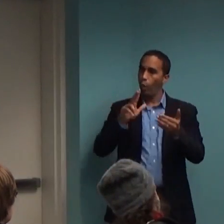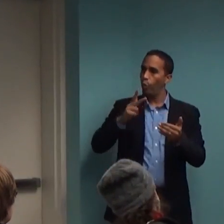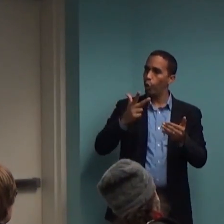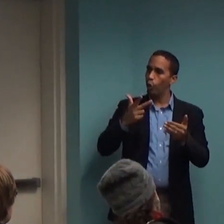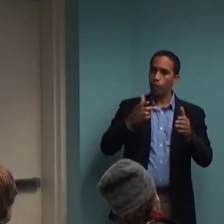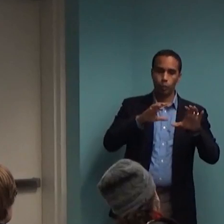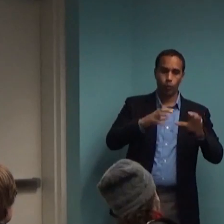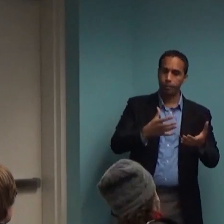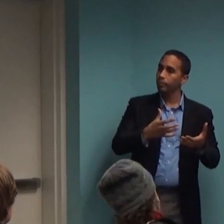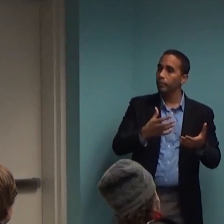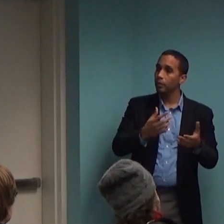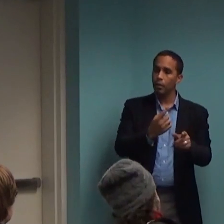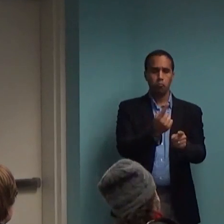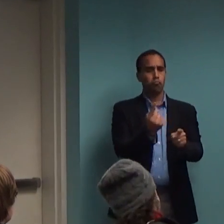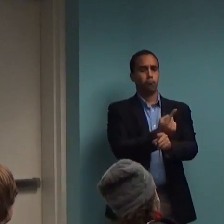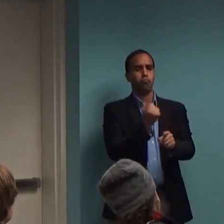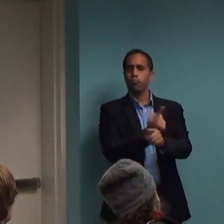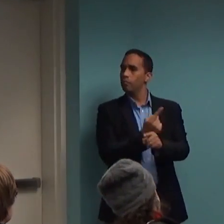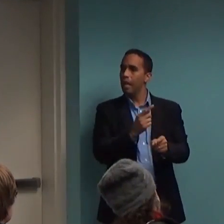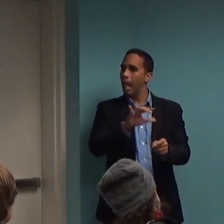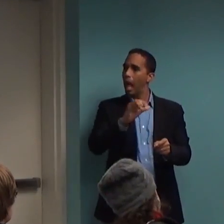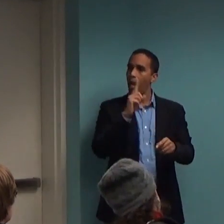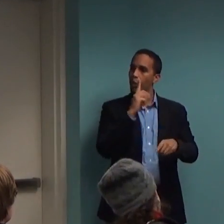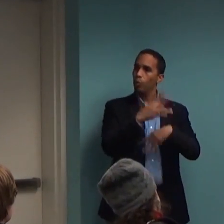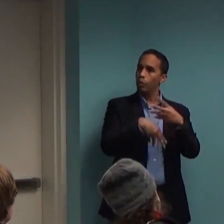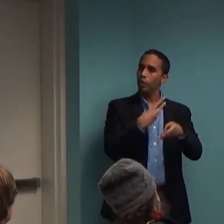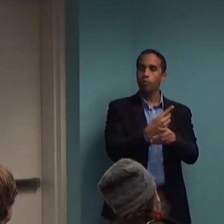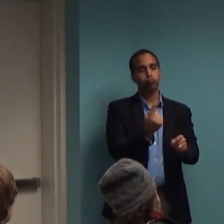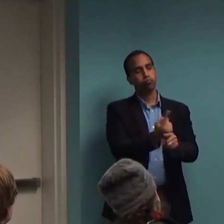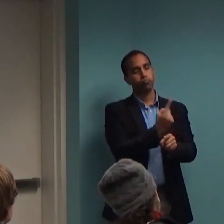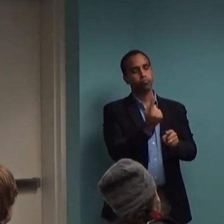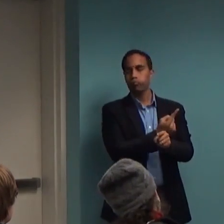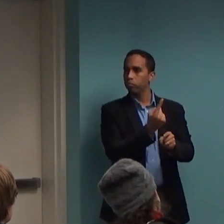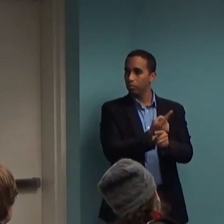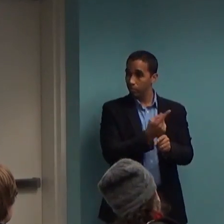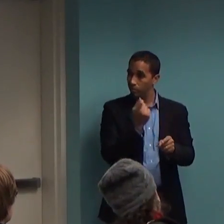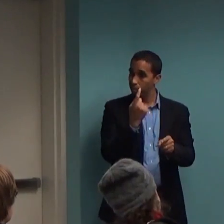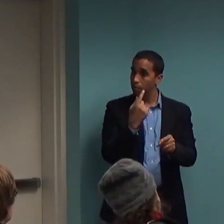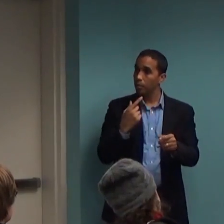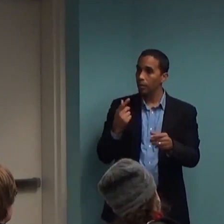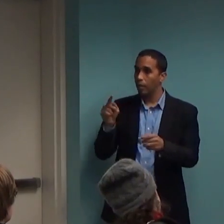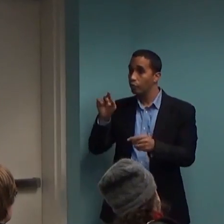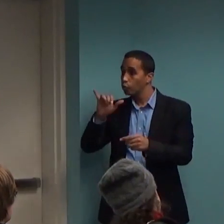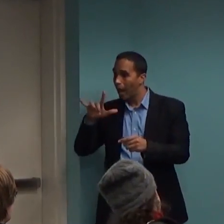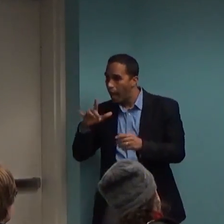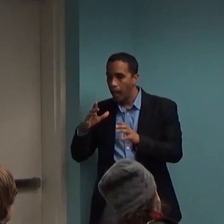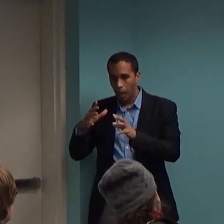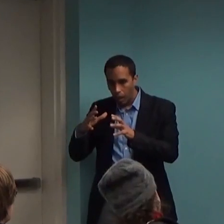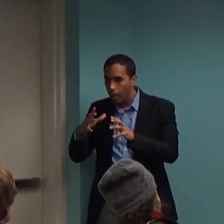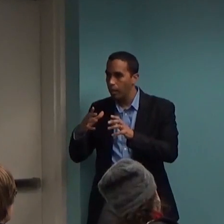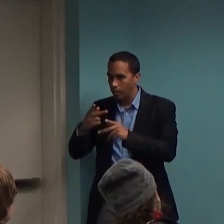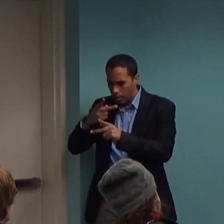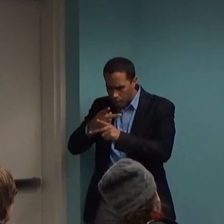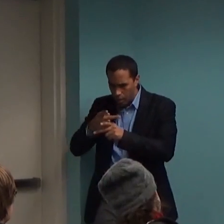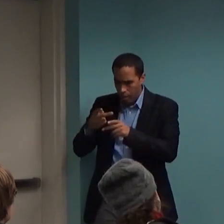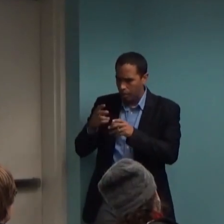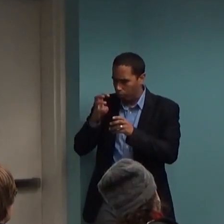in the medication plus therapy group that they don't do. It would be really phenomenally expensive to